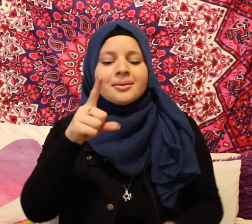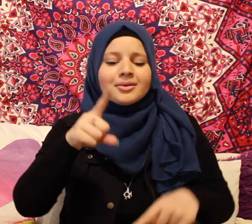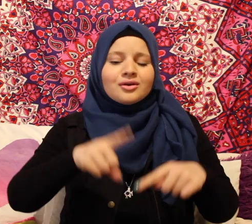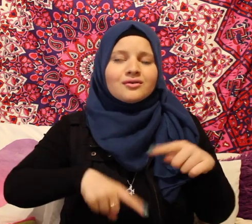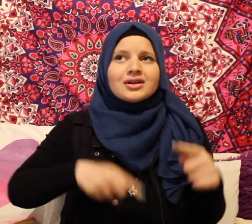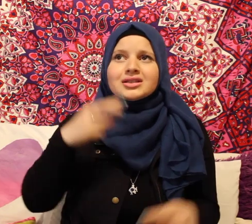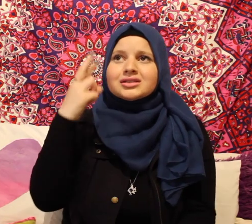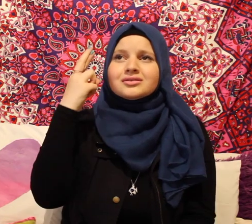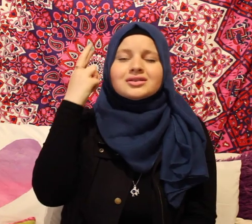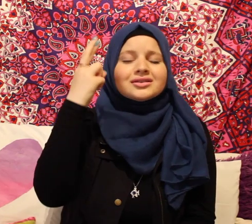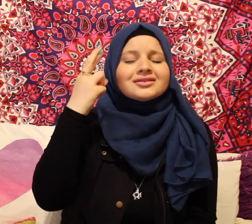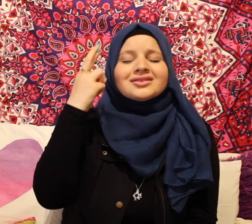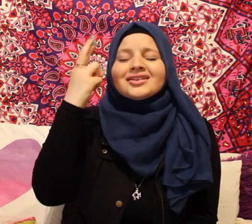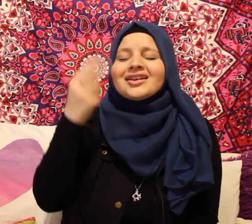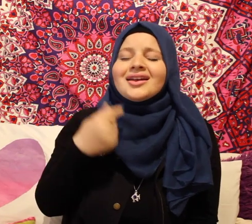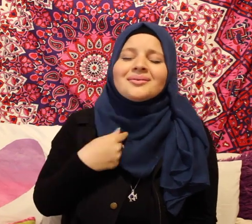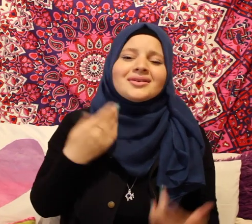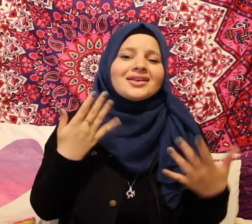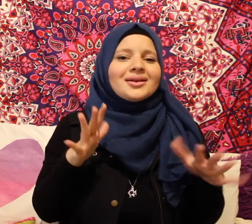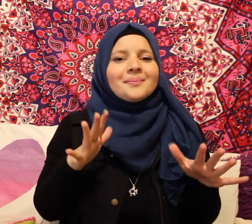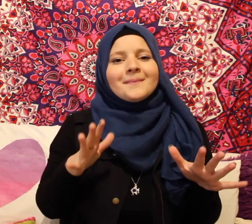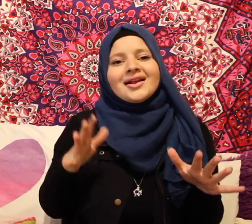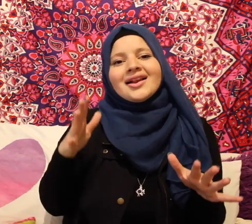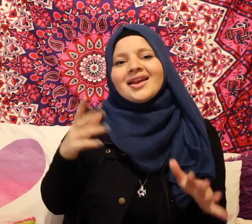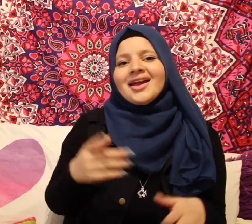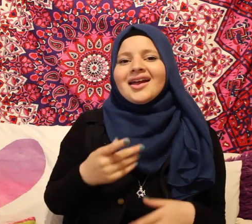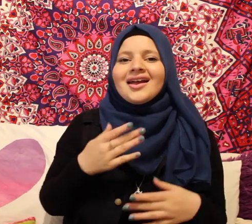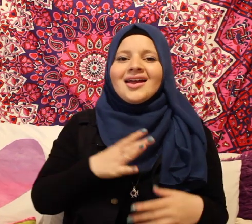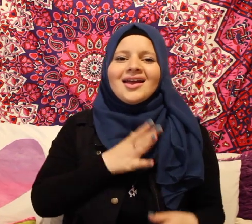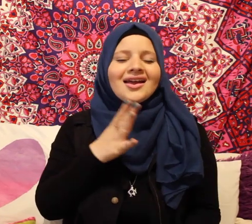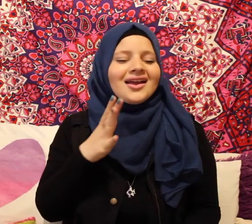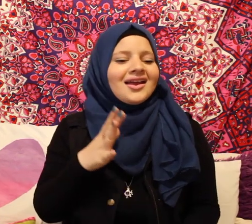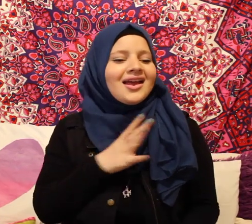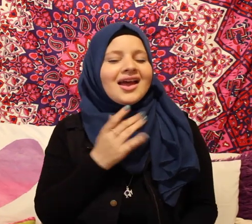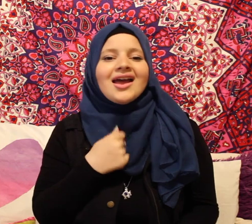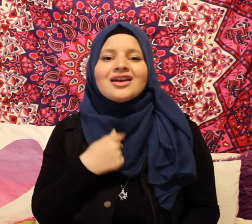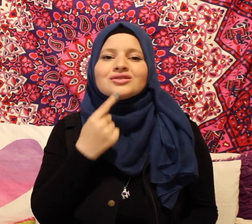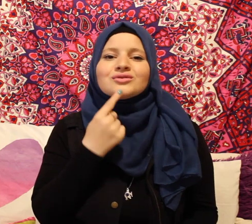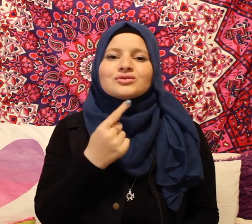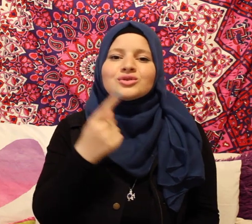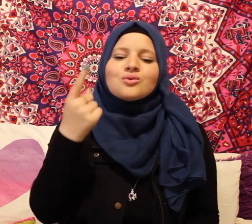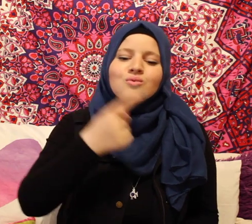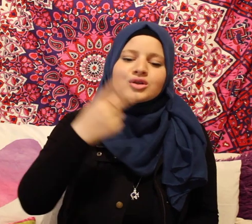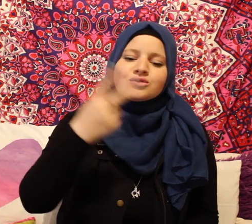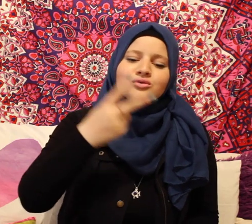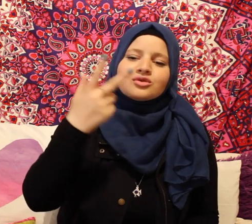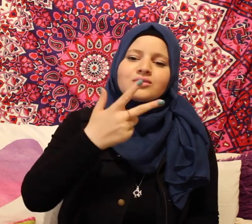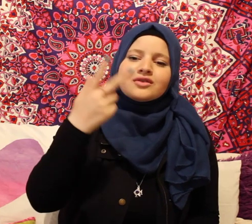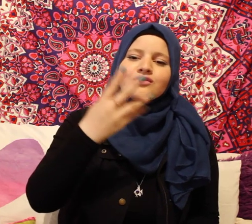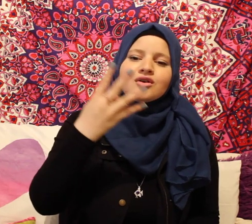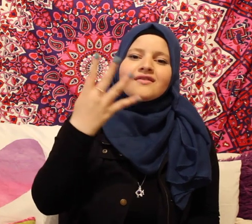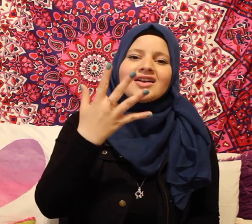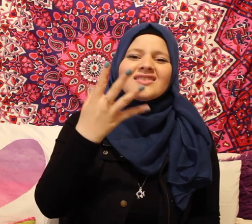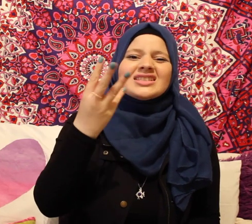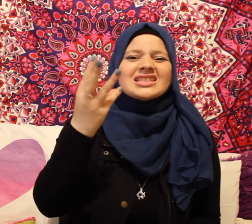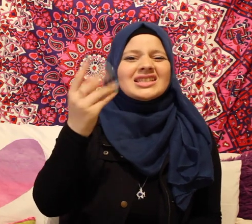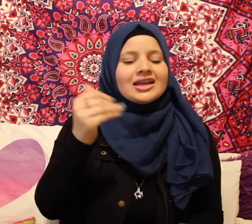can't be reasoned with them, don't be impolite I told you 1, 2, 3, 4, 5, 6